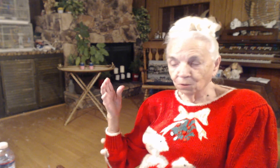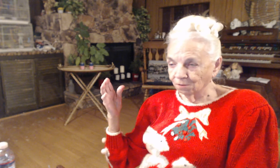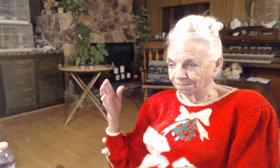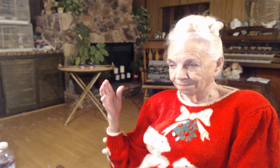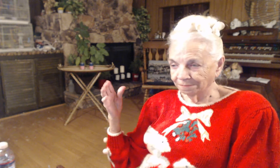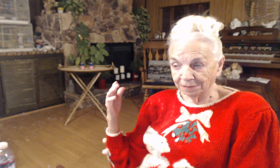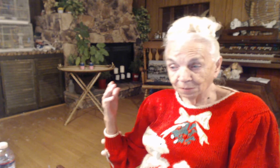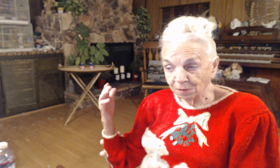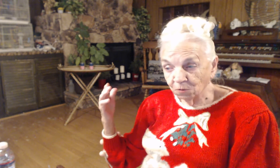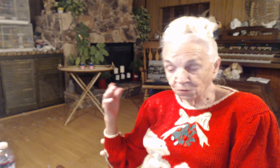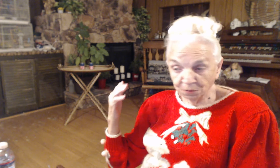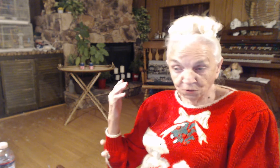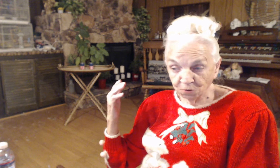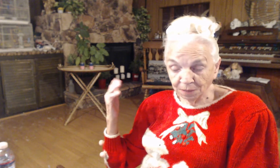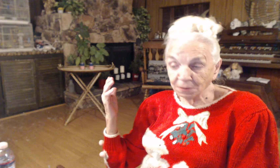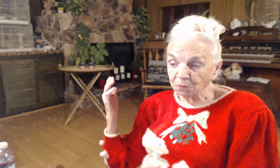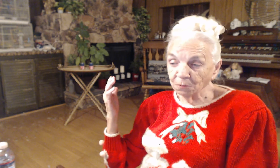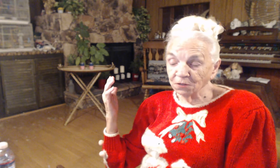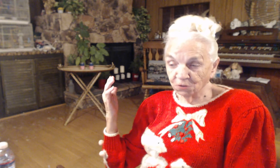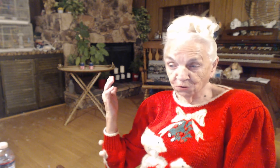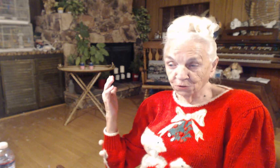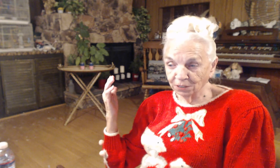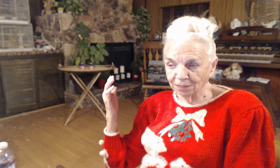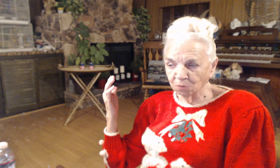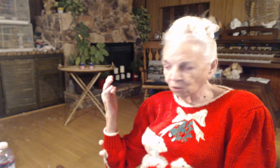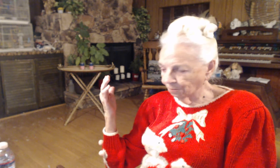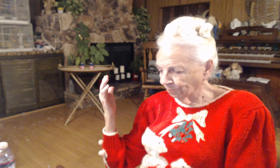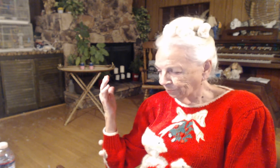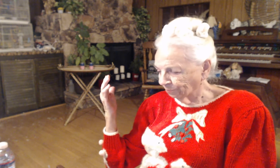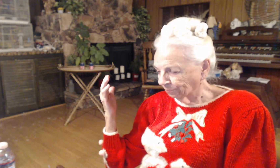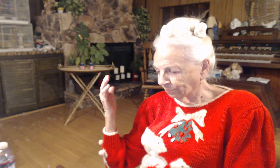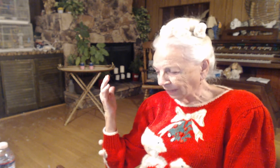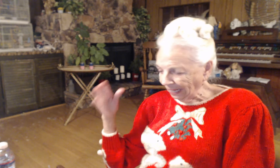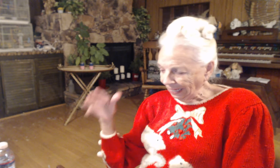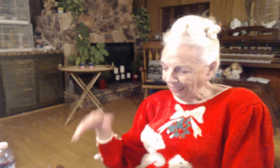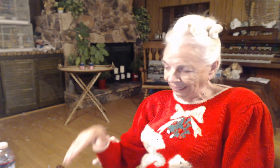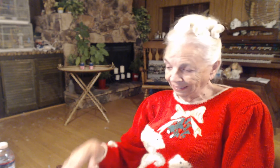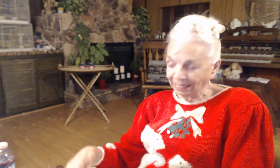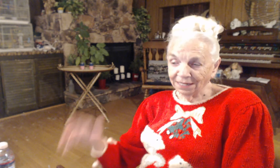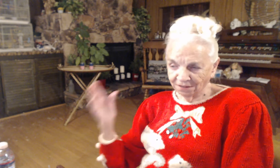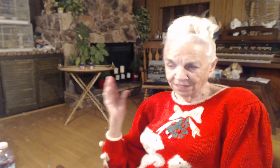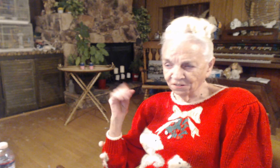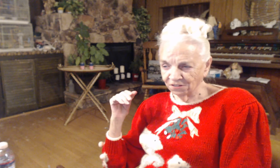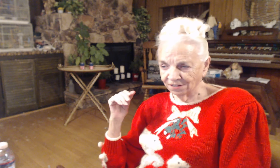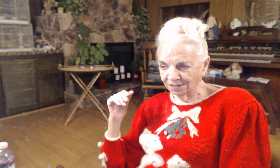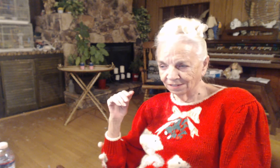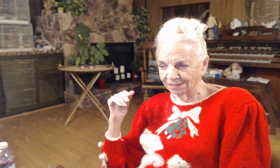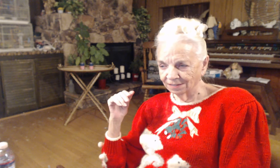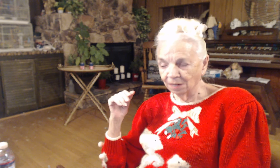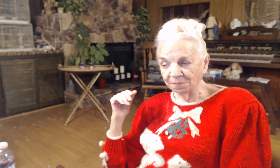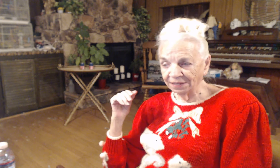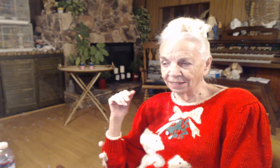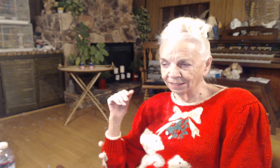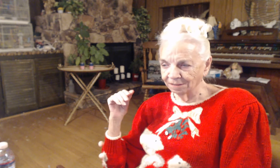a little bit more spiritual. Maybe we went to church a little more. In light of this, I'm thinking...